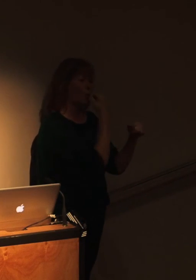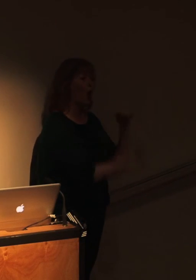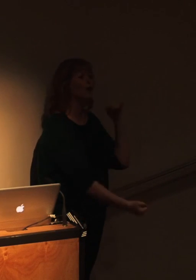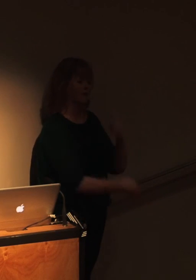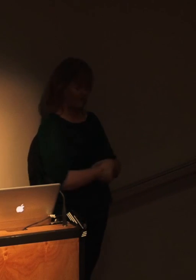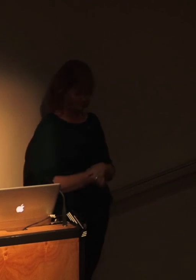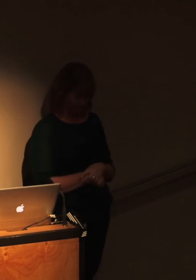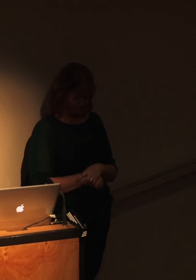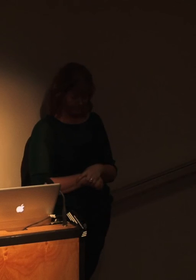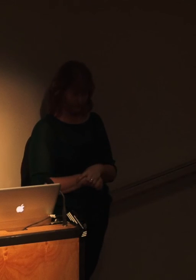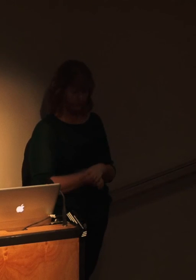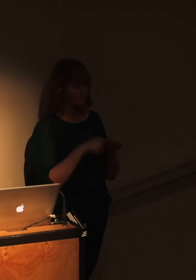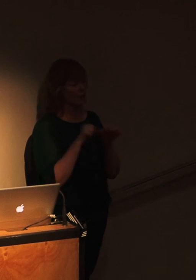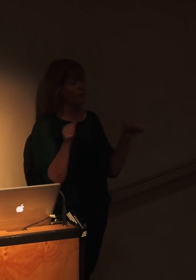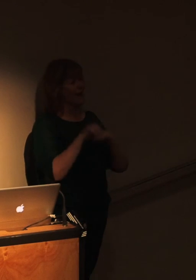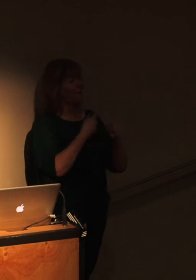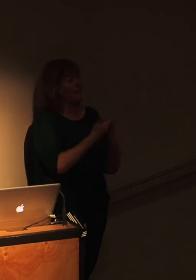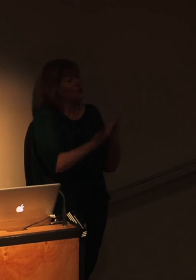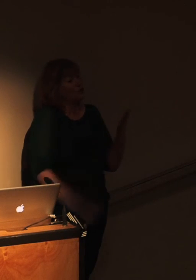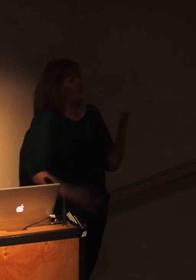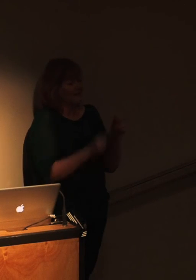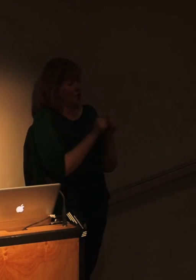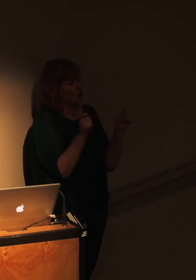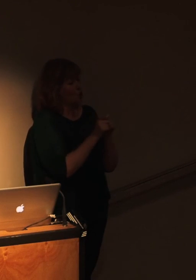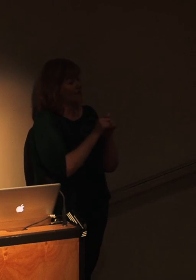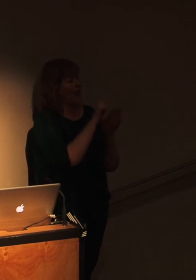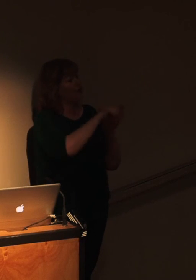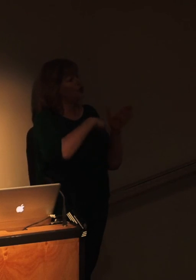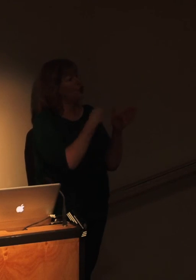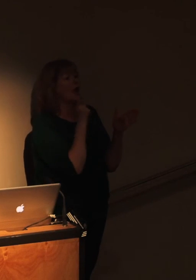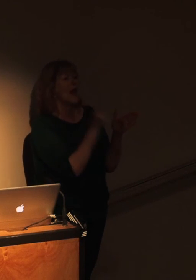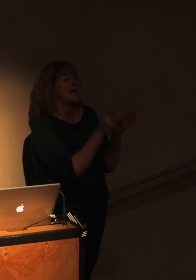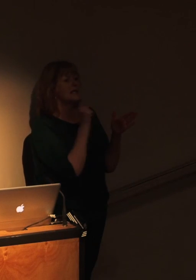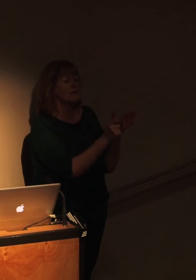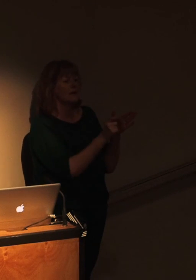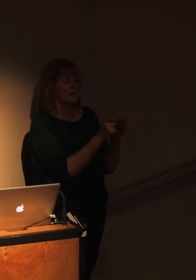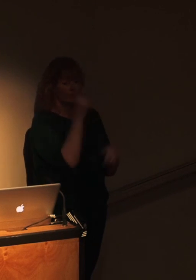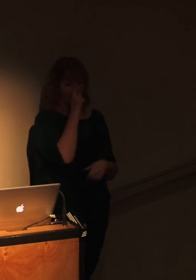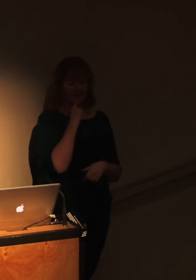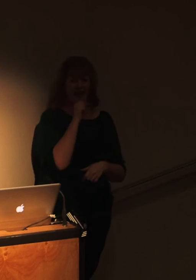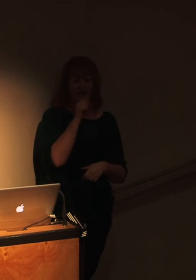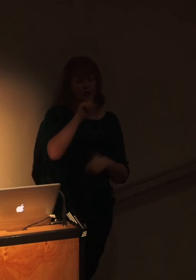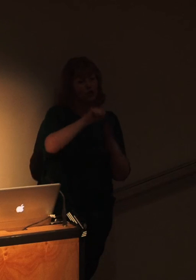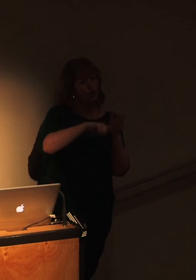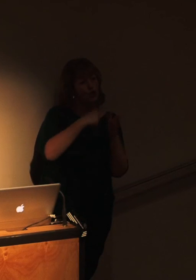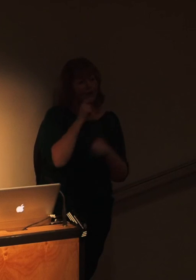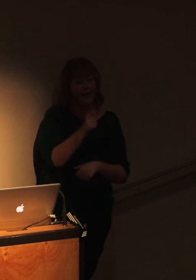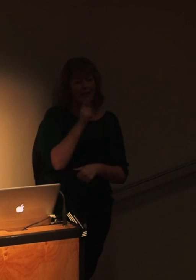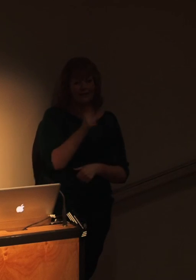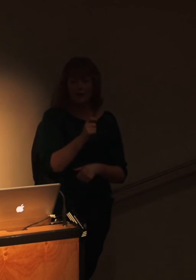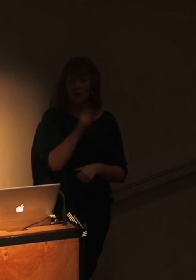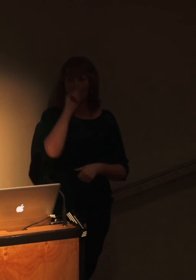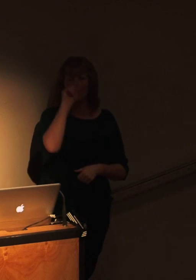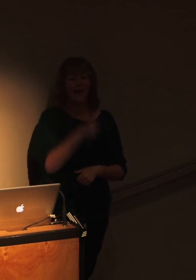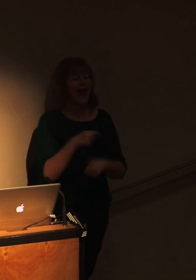Now the great thing about stories, and certainly news and journalism, is everyone says, you know, if you're a journalist, what you can't do is you can't give people